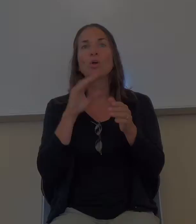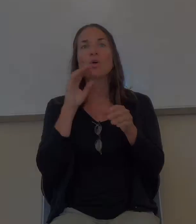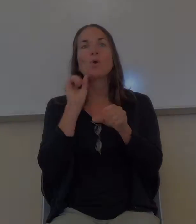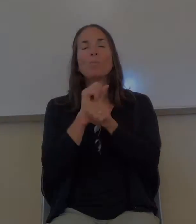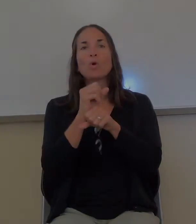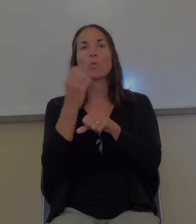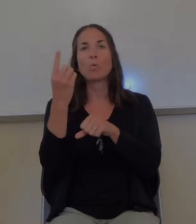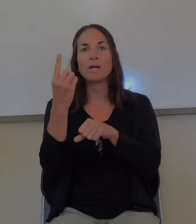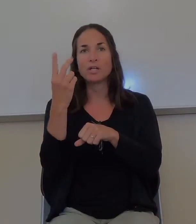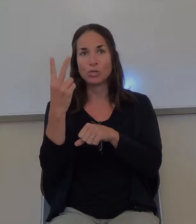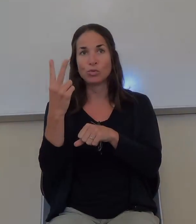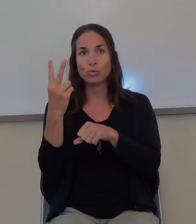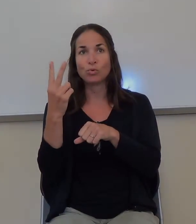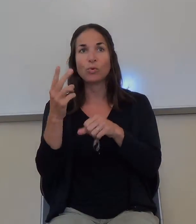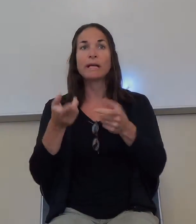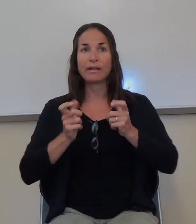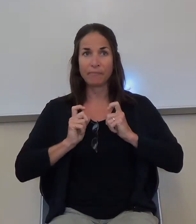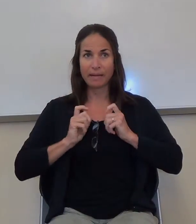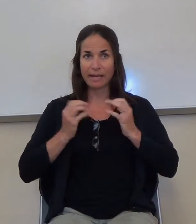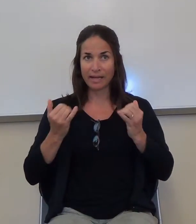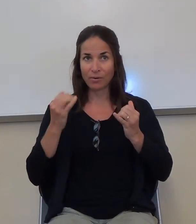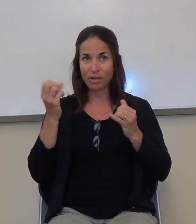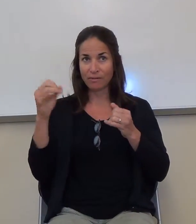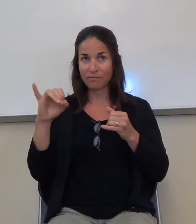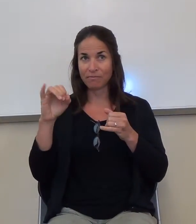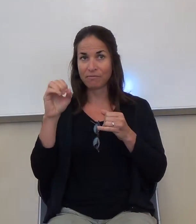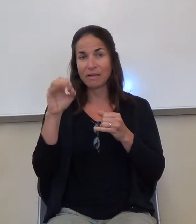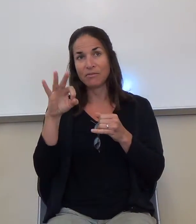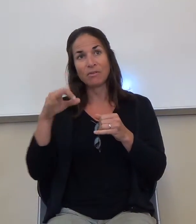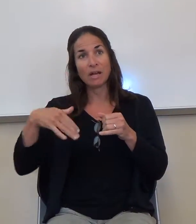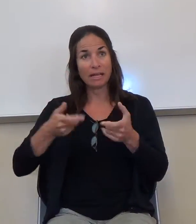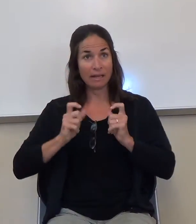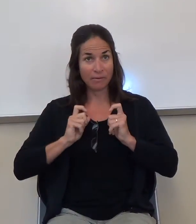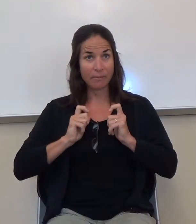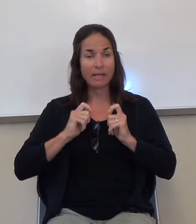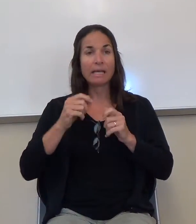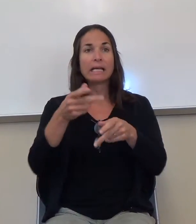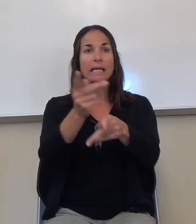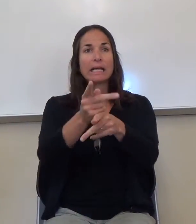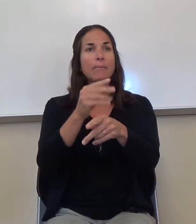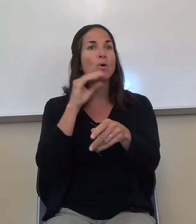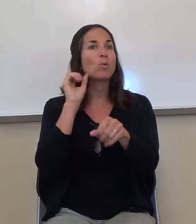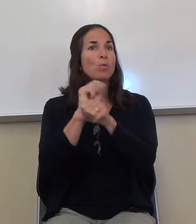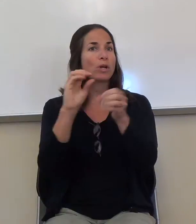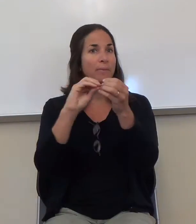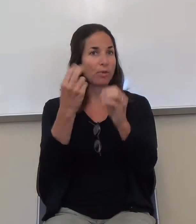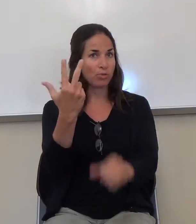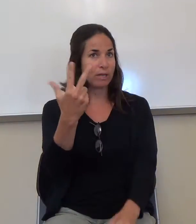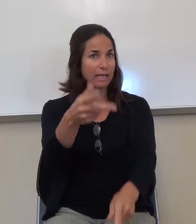I'm just going to have them and then hold on to homework three. Yeah, everything goes right in the same staff.